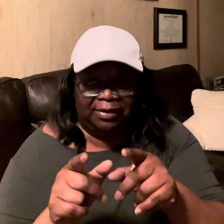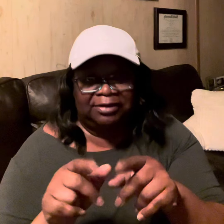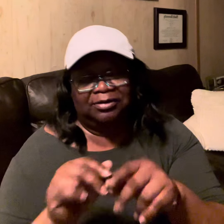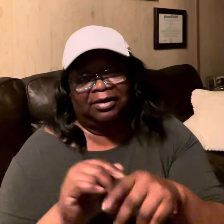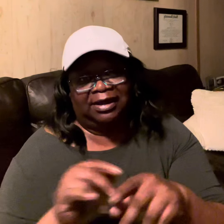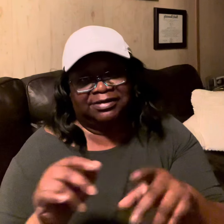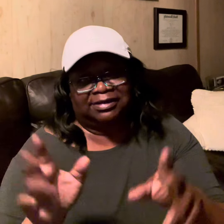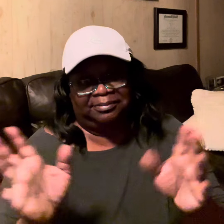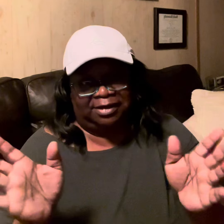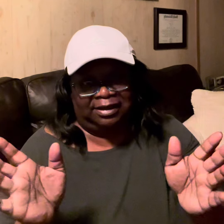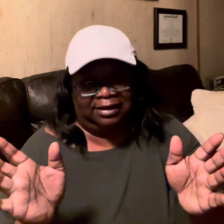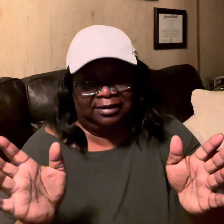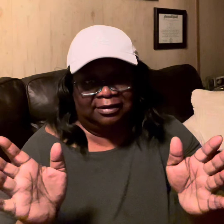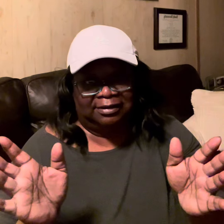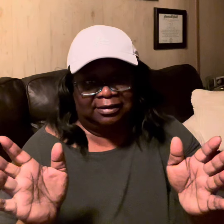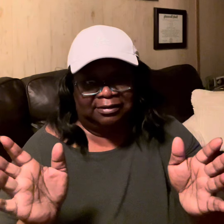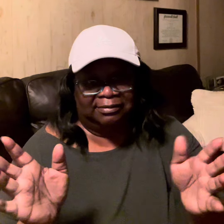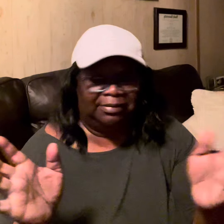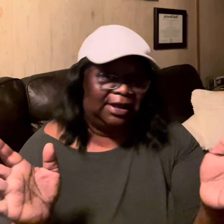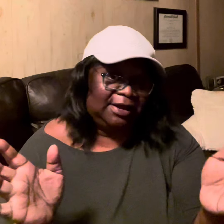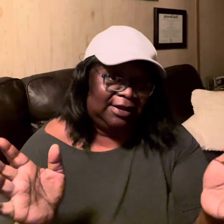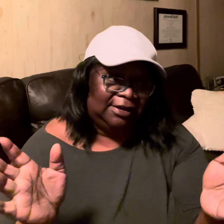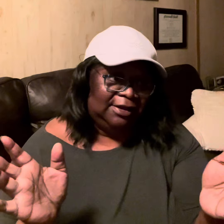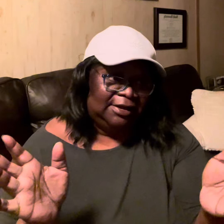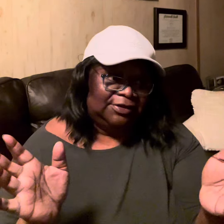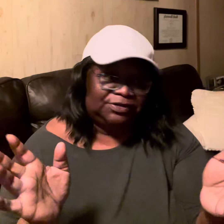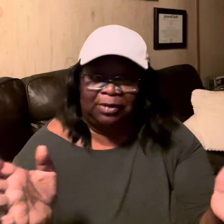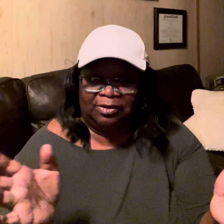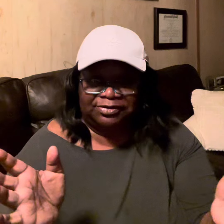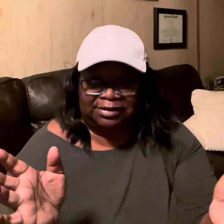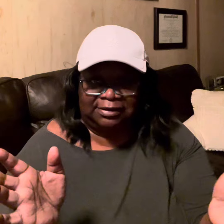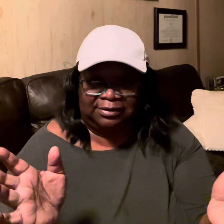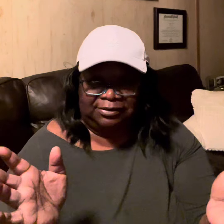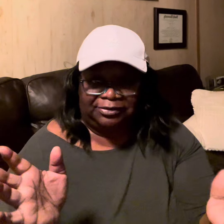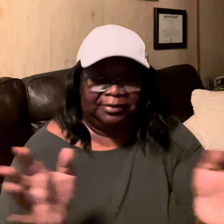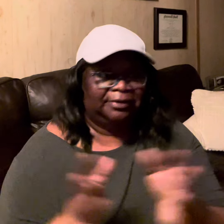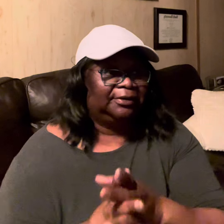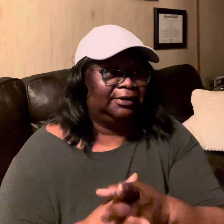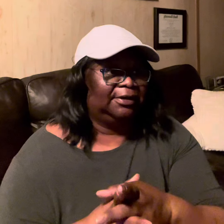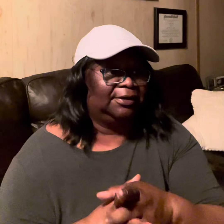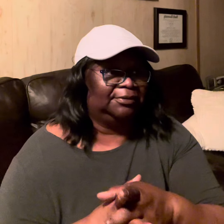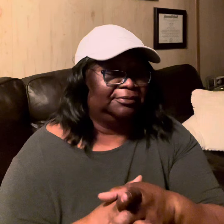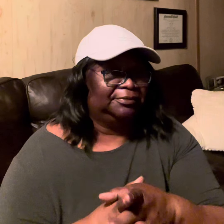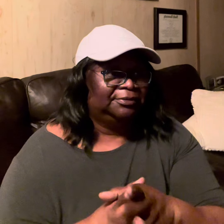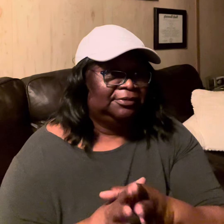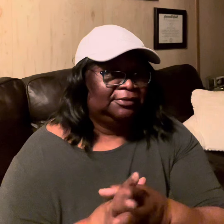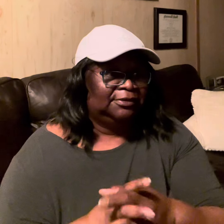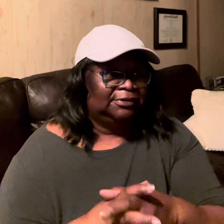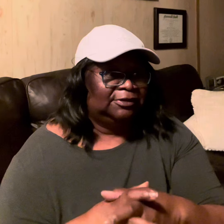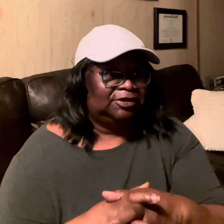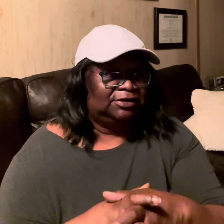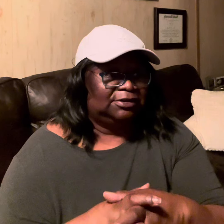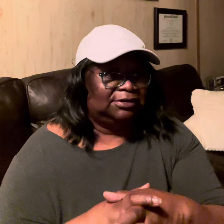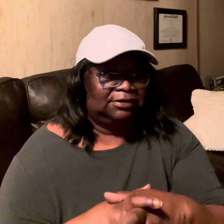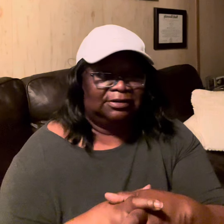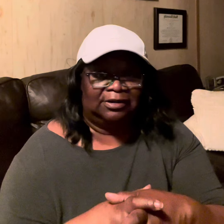you know how to send money by smoke signals um you know